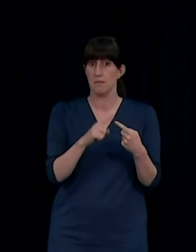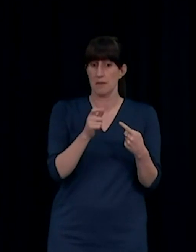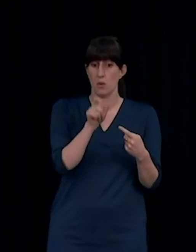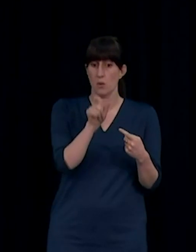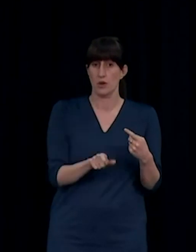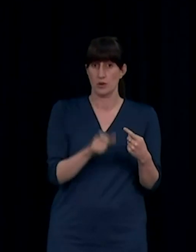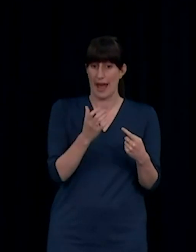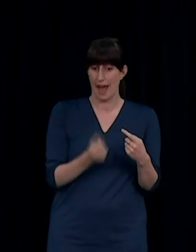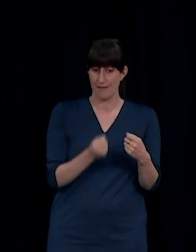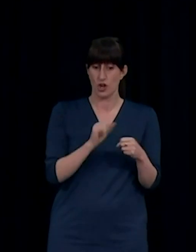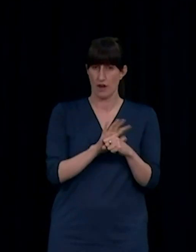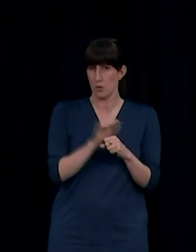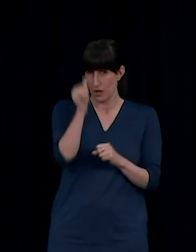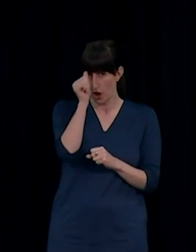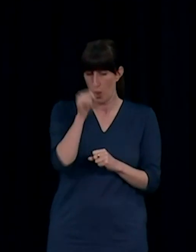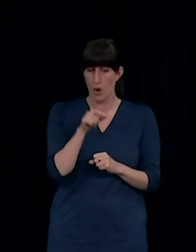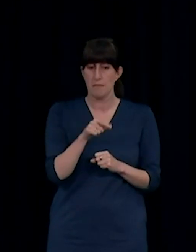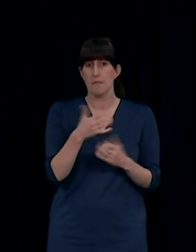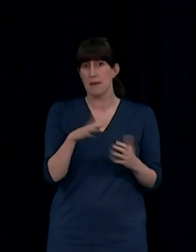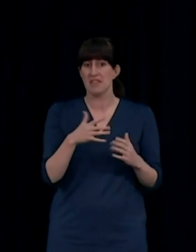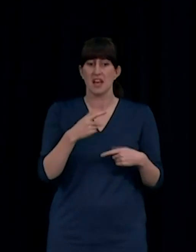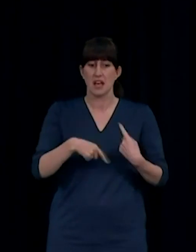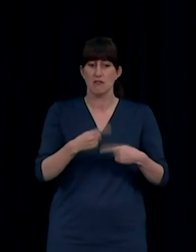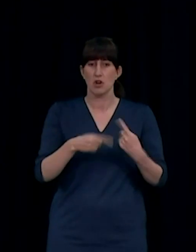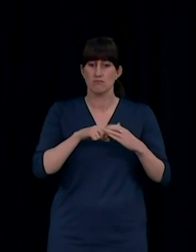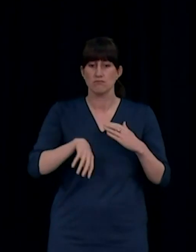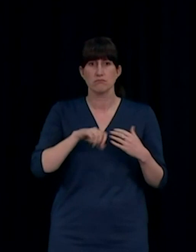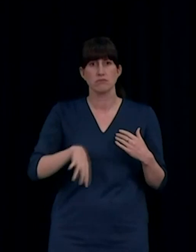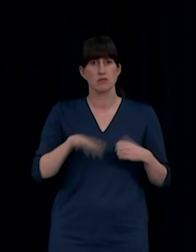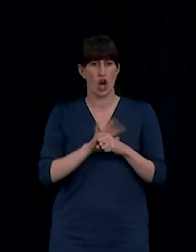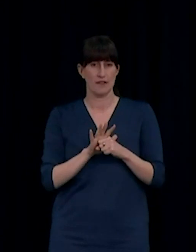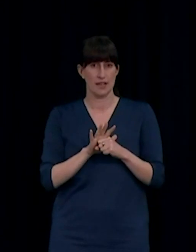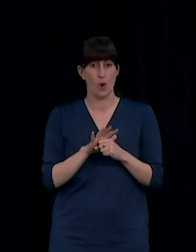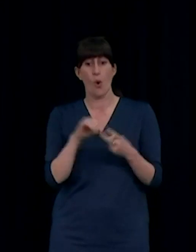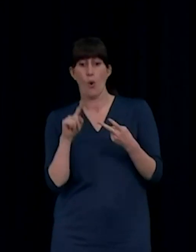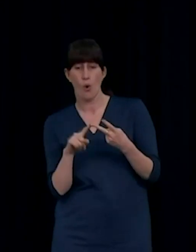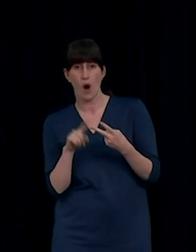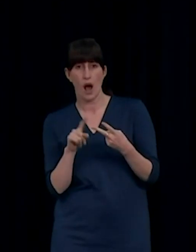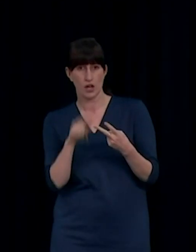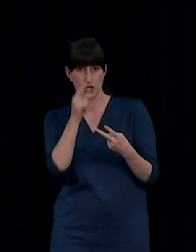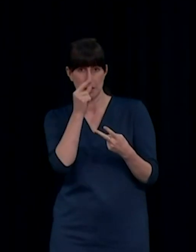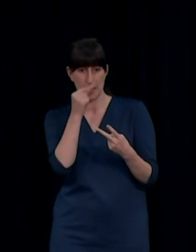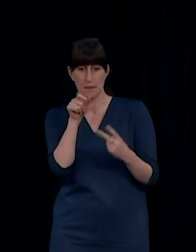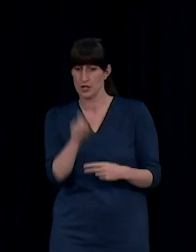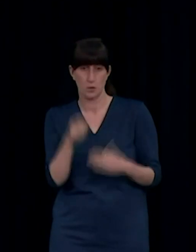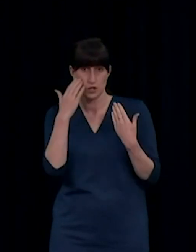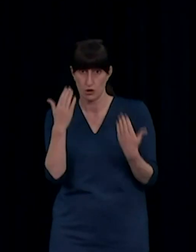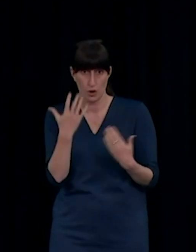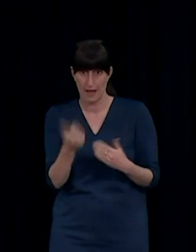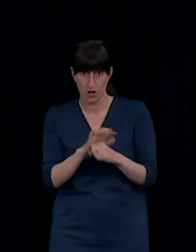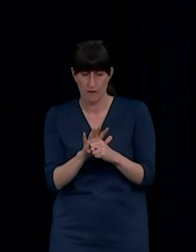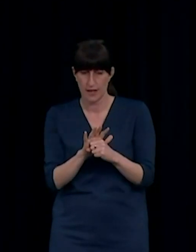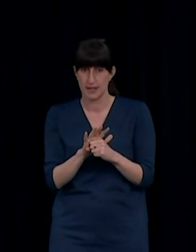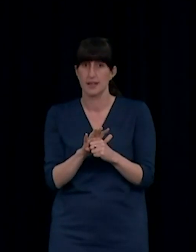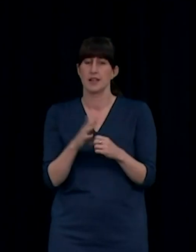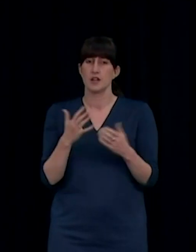undetected acute case. Our usual protocol is to wait for a second test result before taking any further action, but in this case,